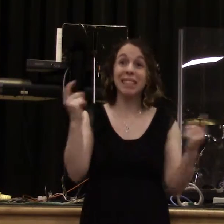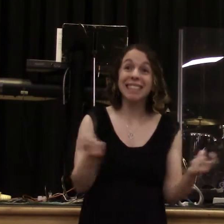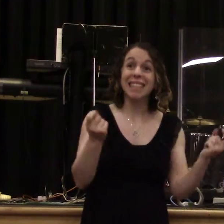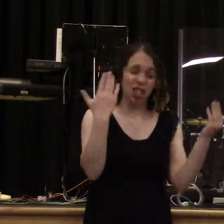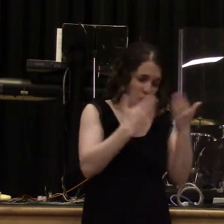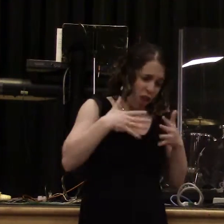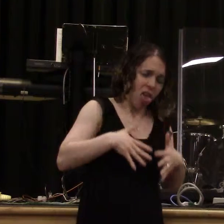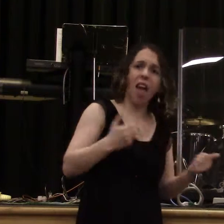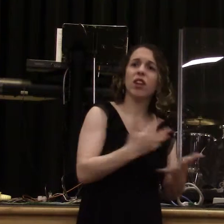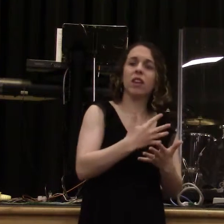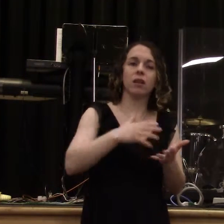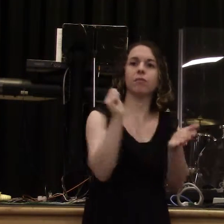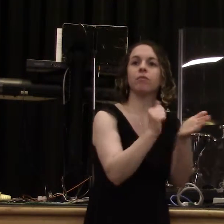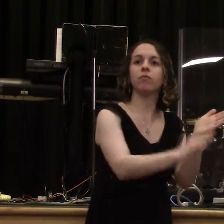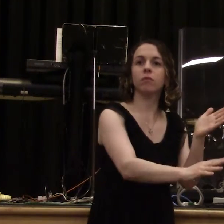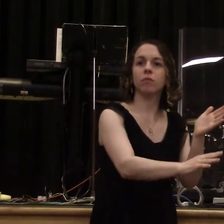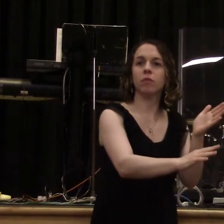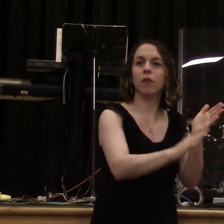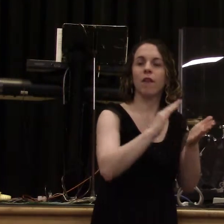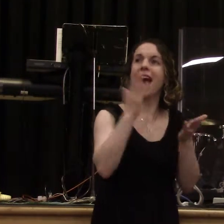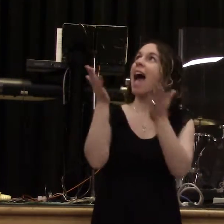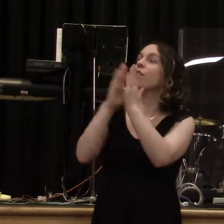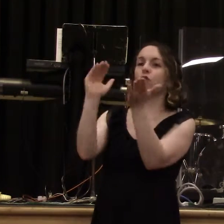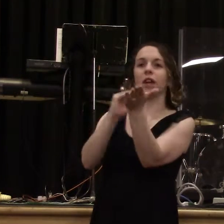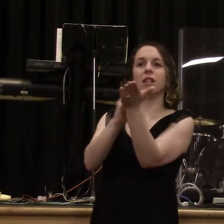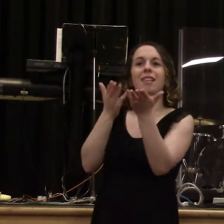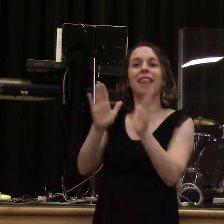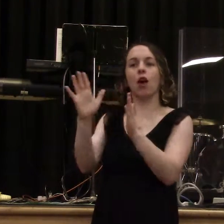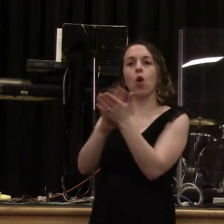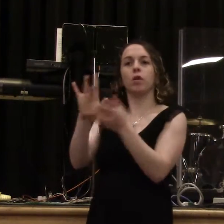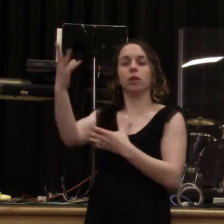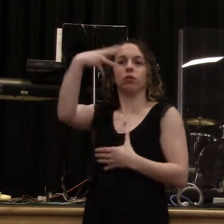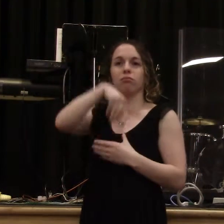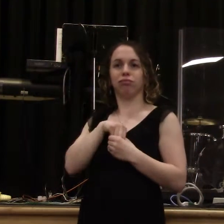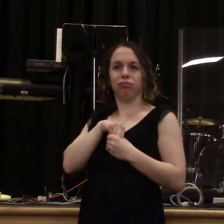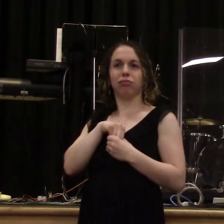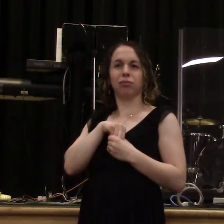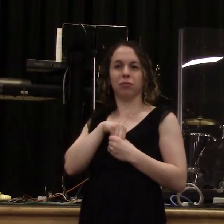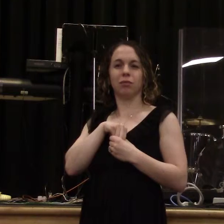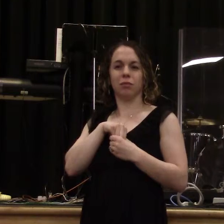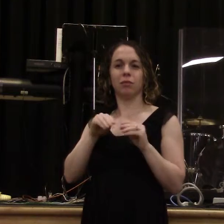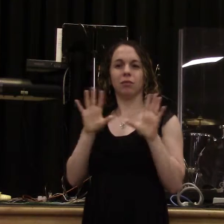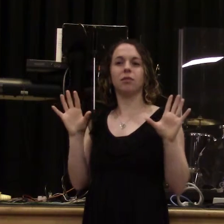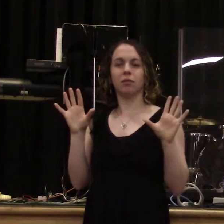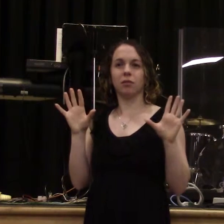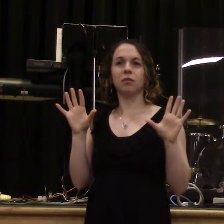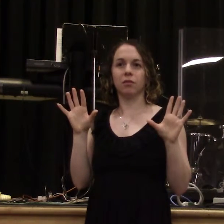on the armor of light. Let us behave profitably. See how concise these words are. You know, some